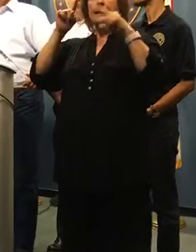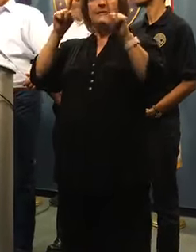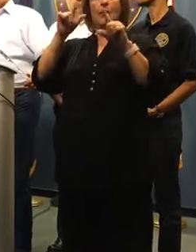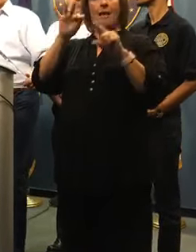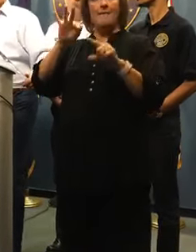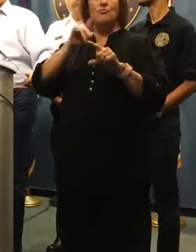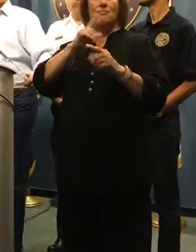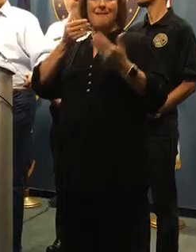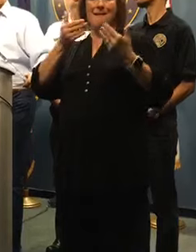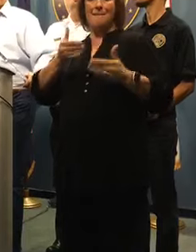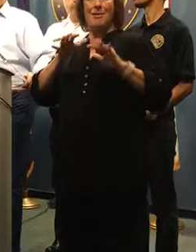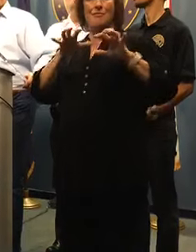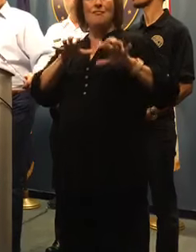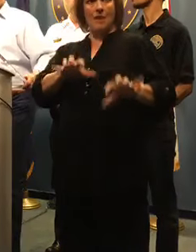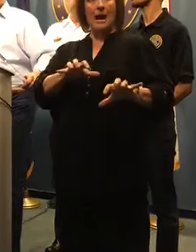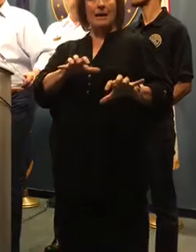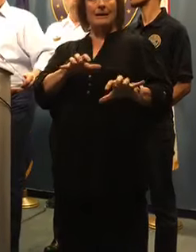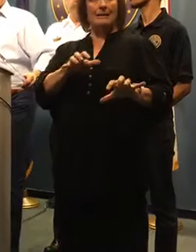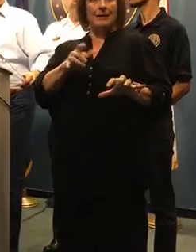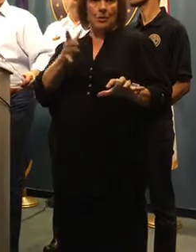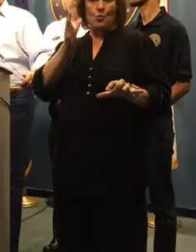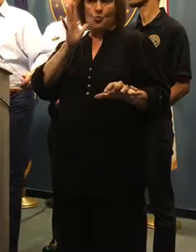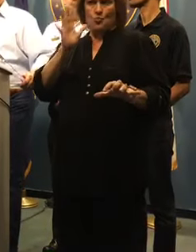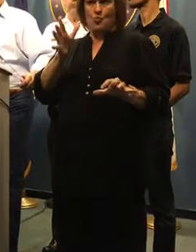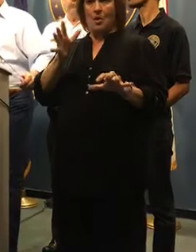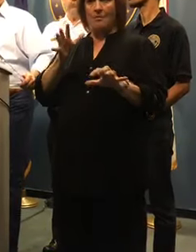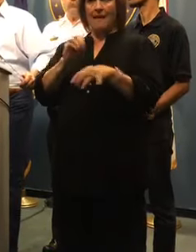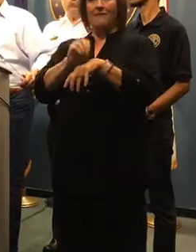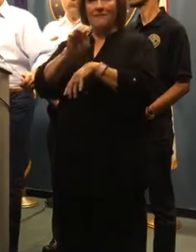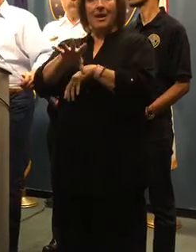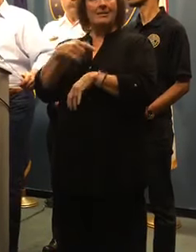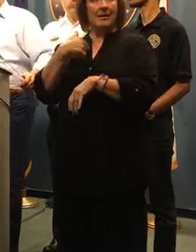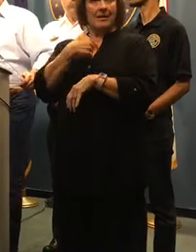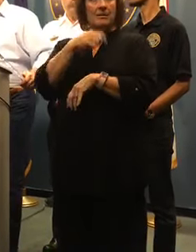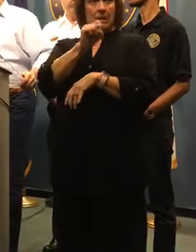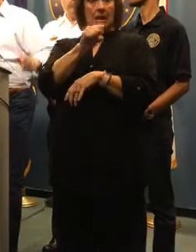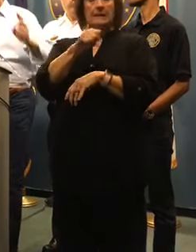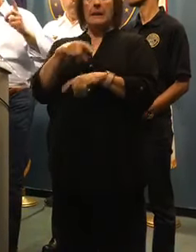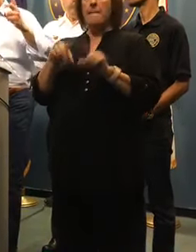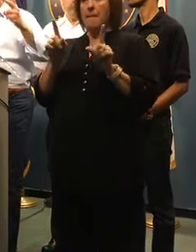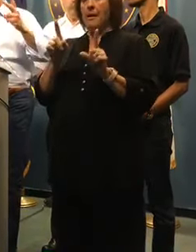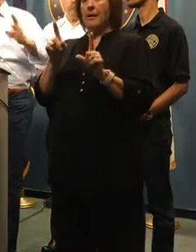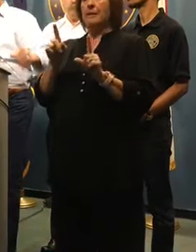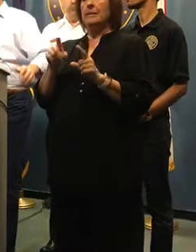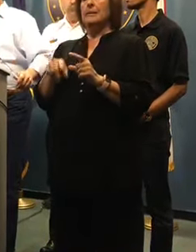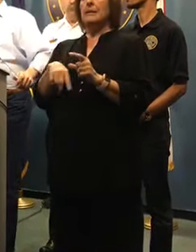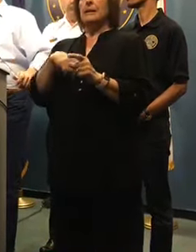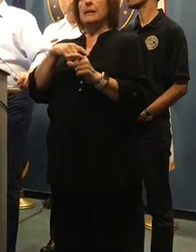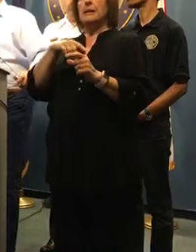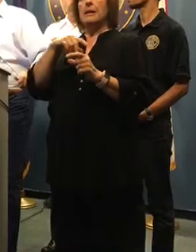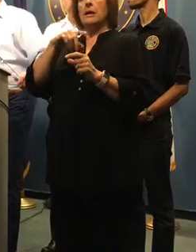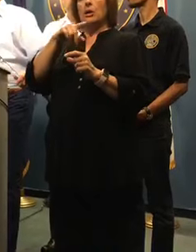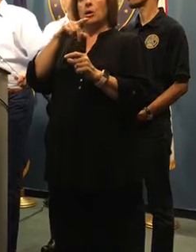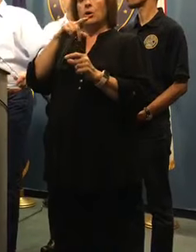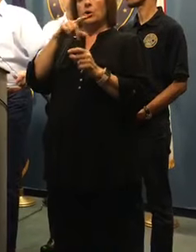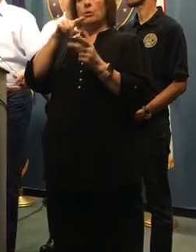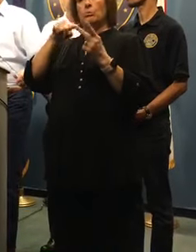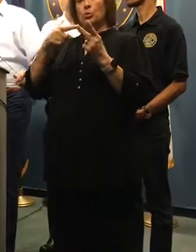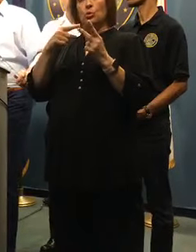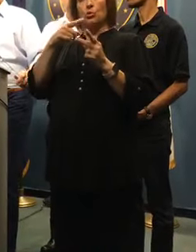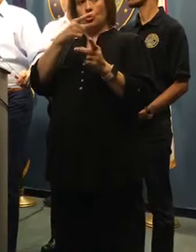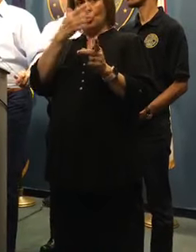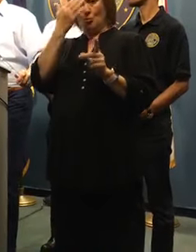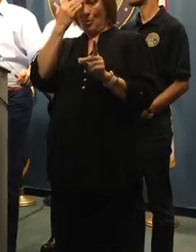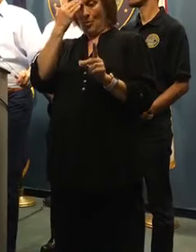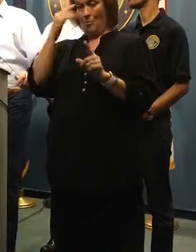in a short period of time is going to hurt us in a serious way all the time. That's number one. Number two, as you know, for the past seven